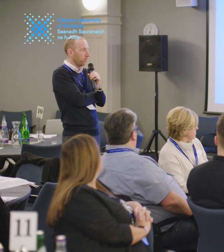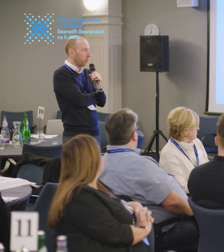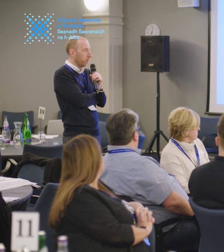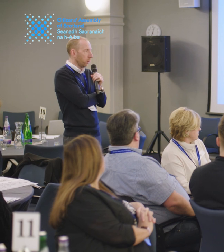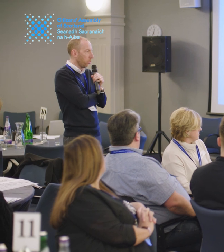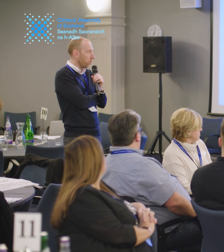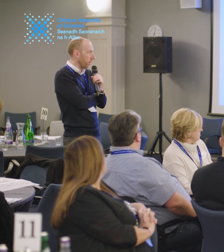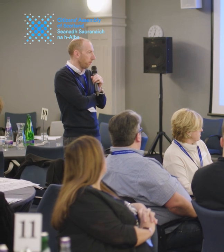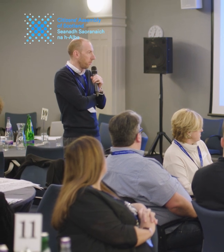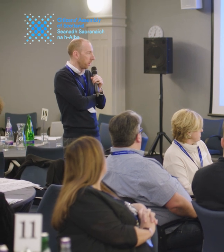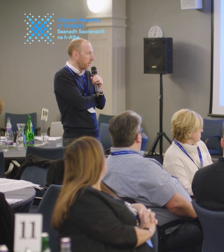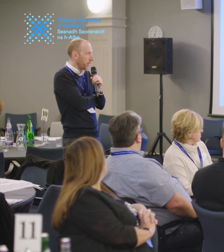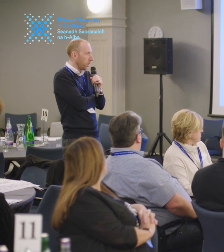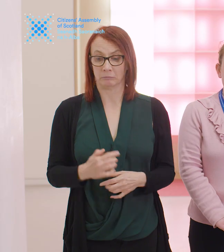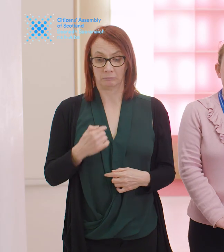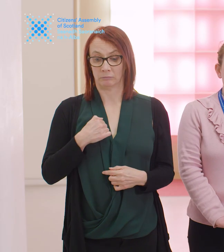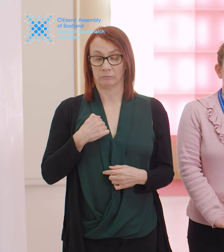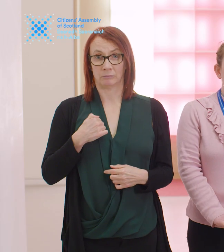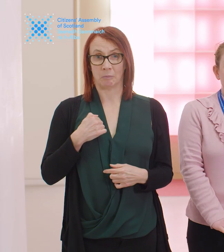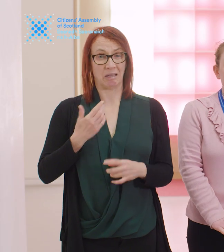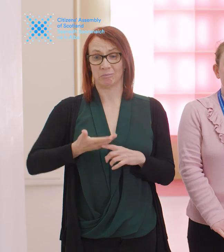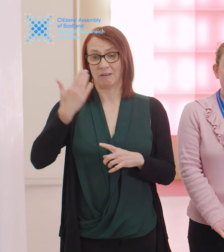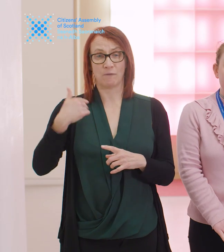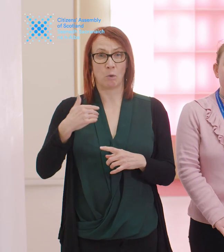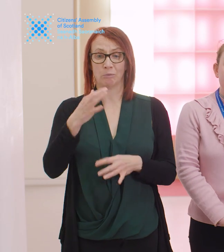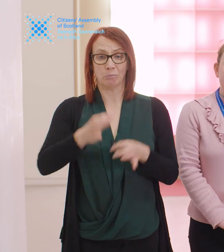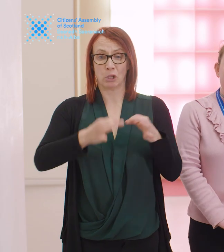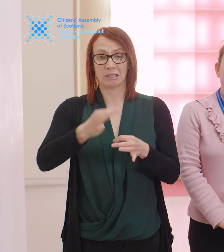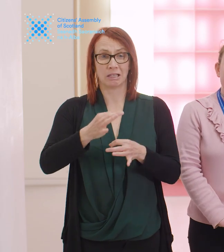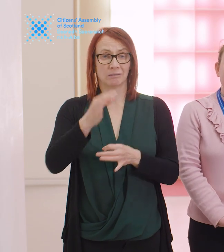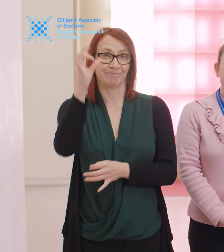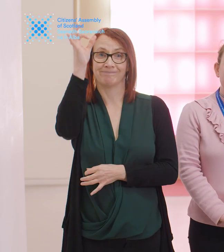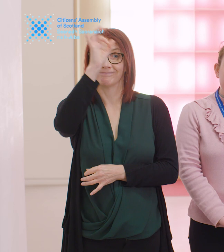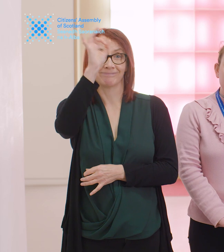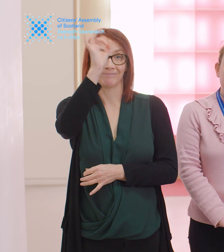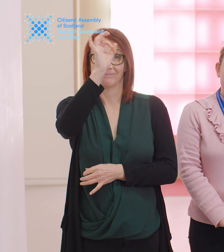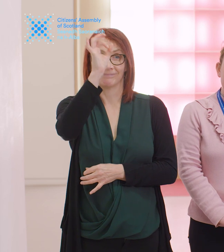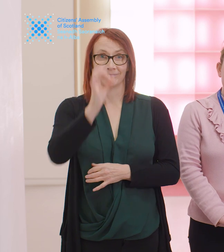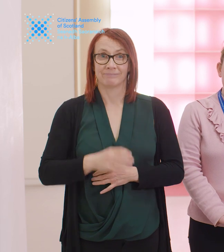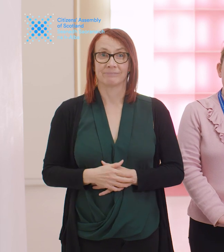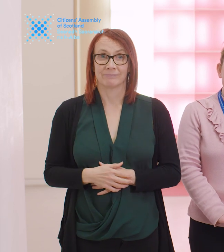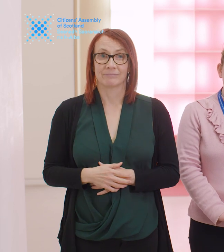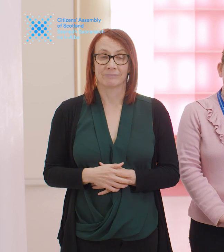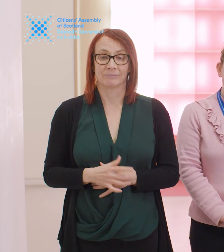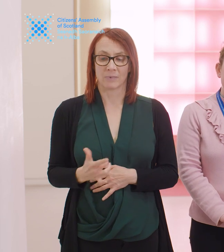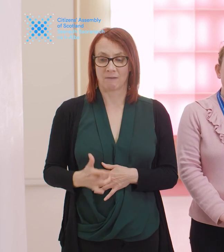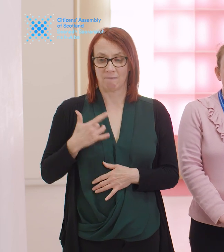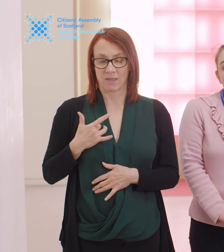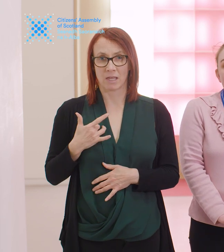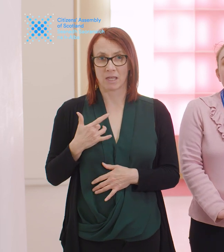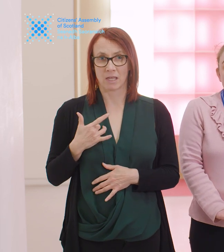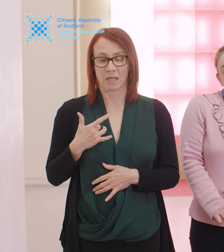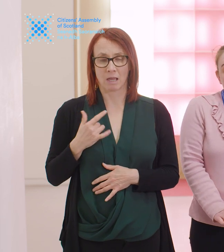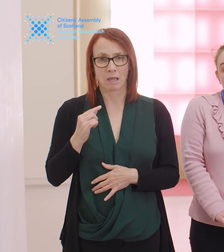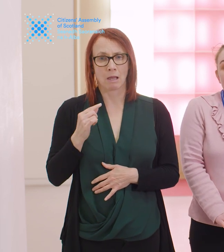To me personally, I never used to know really much about politics before and I feel that I know a